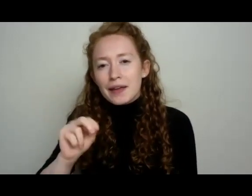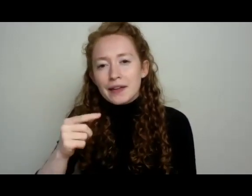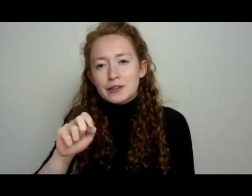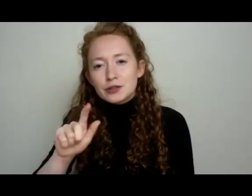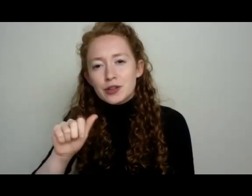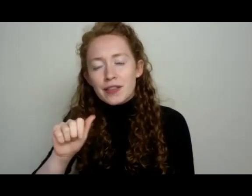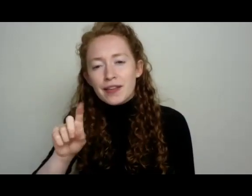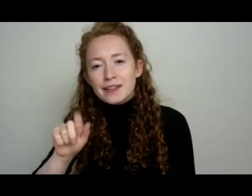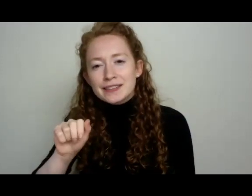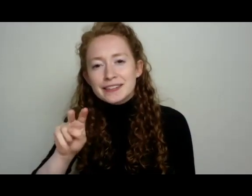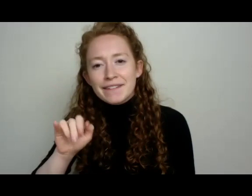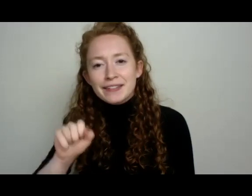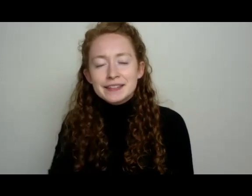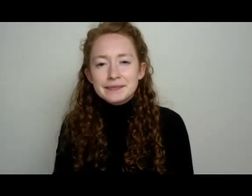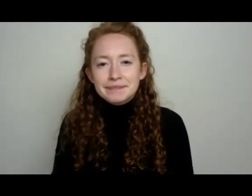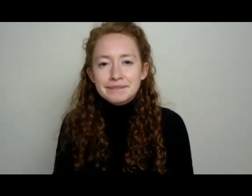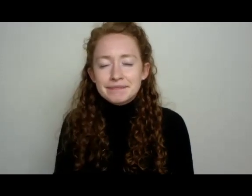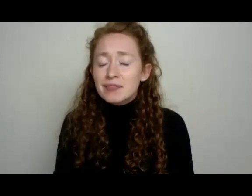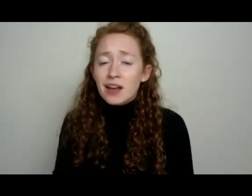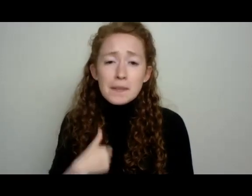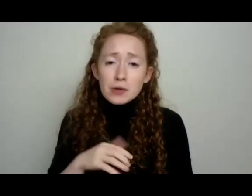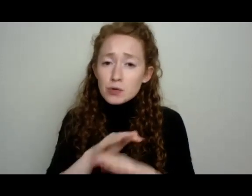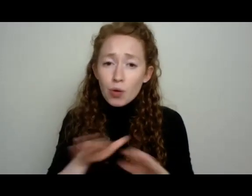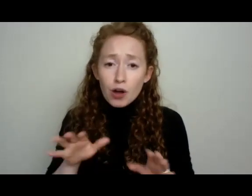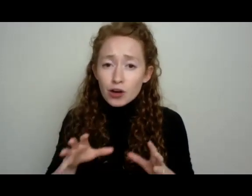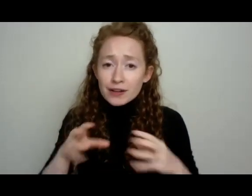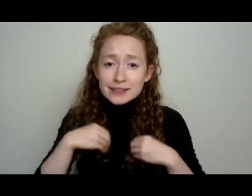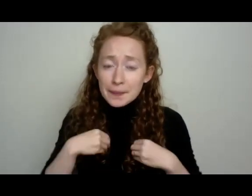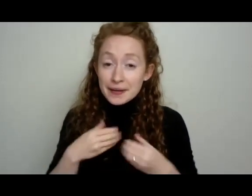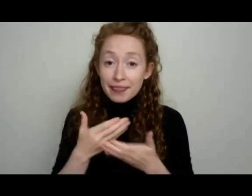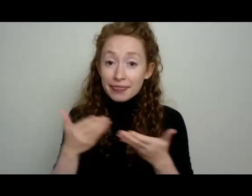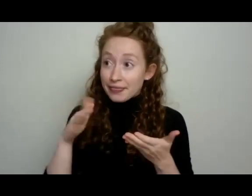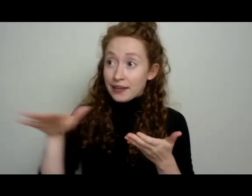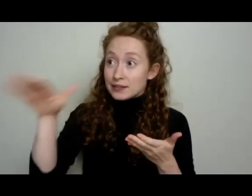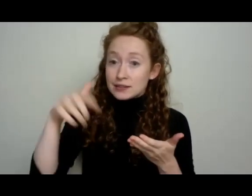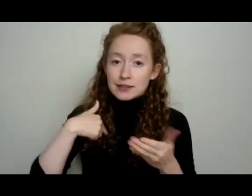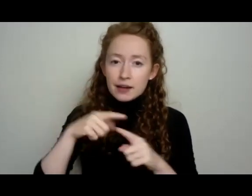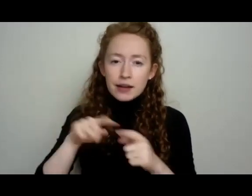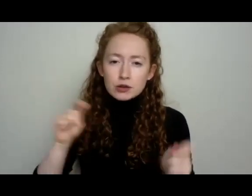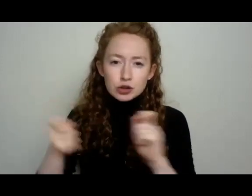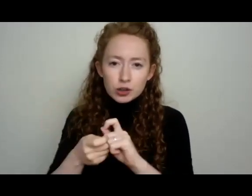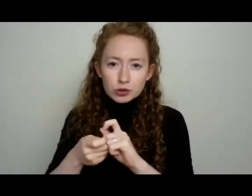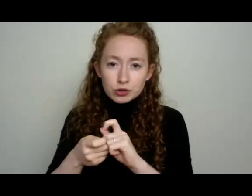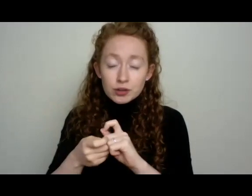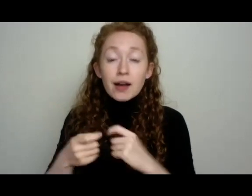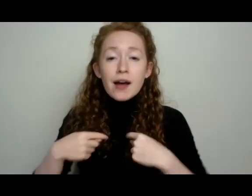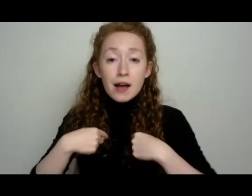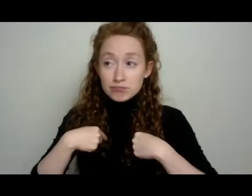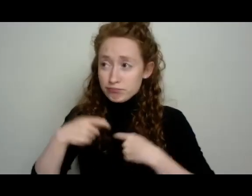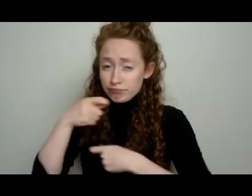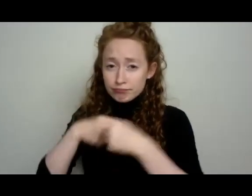I am no longer accepting the things I cannot change. I am changing the things